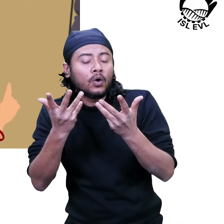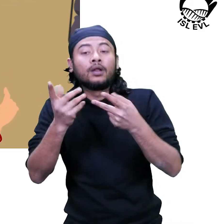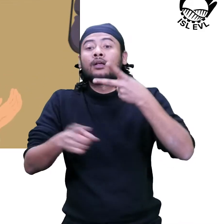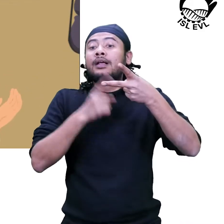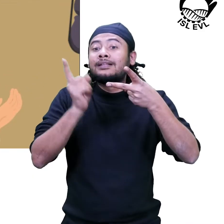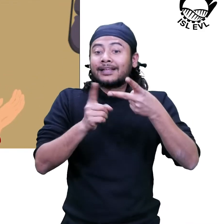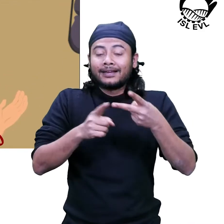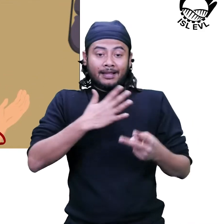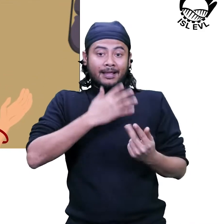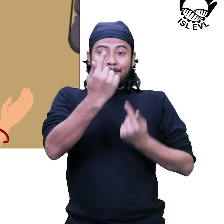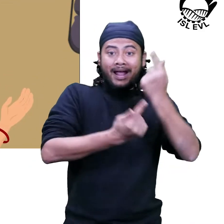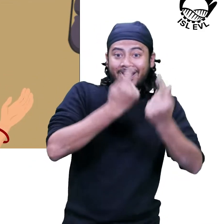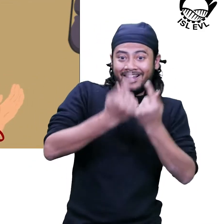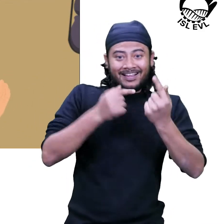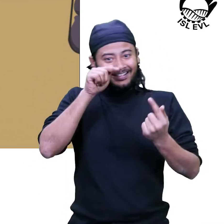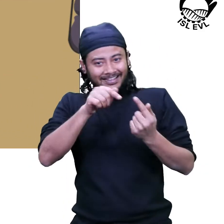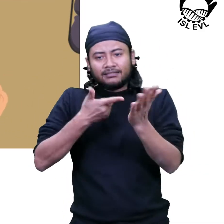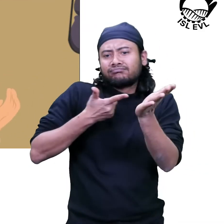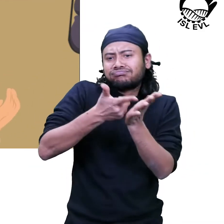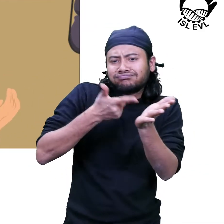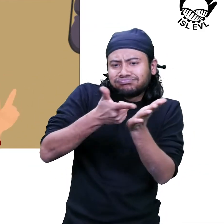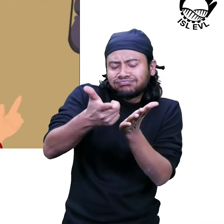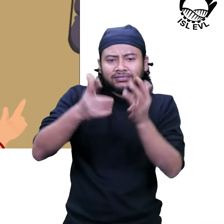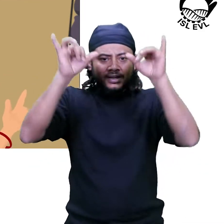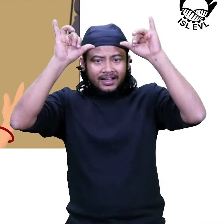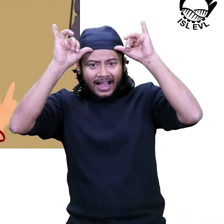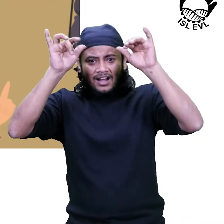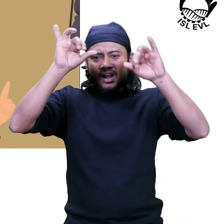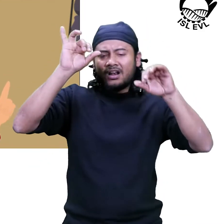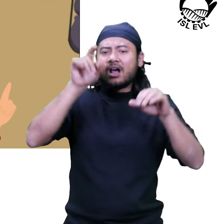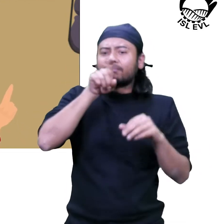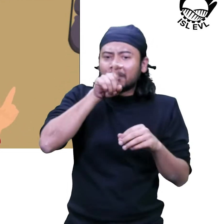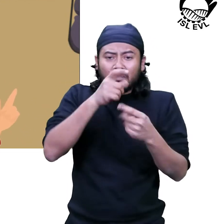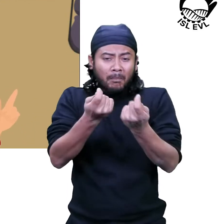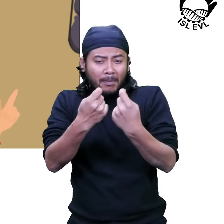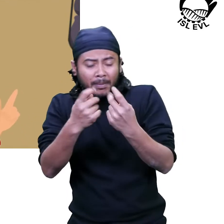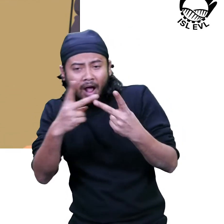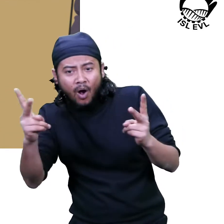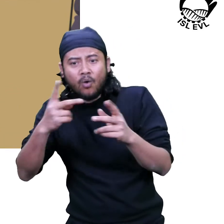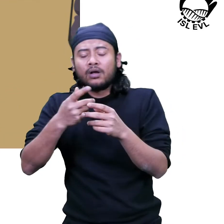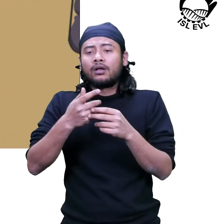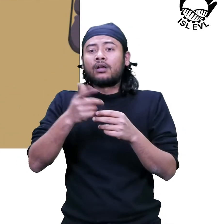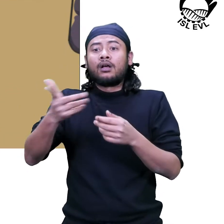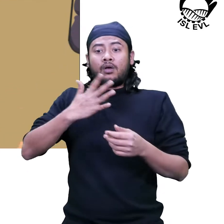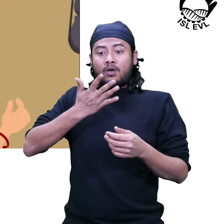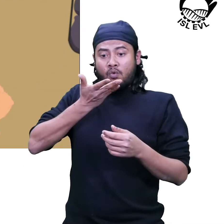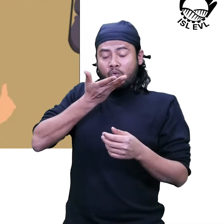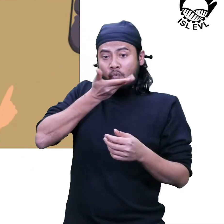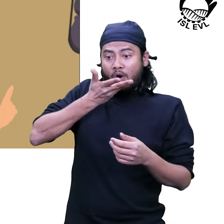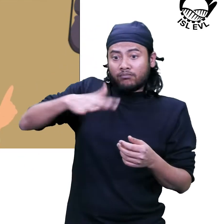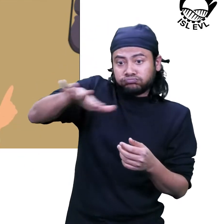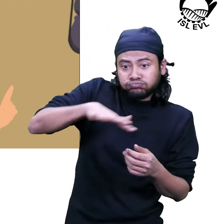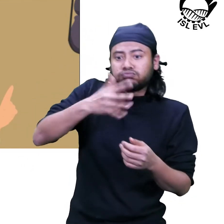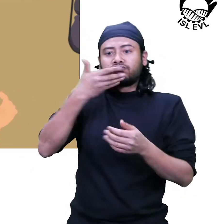including agricultural, animal husbandry practices, landscape and waterscape of the area,